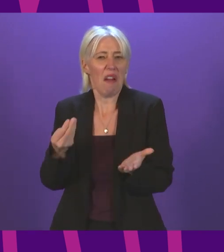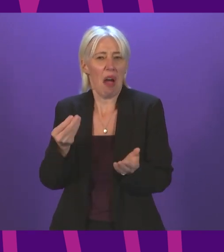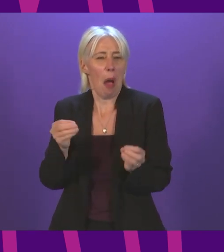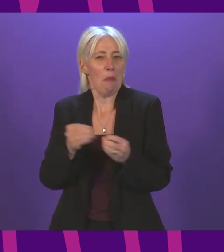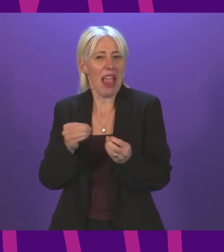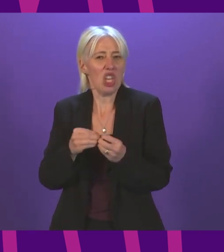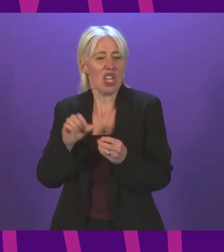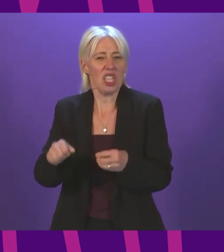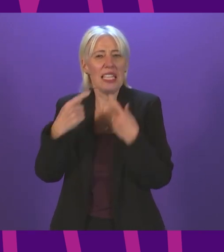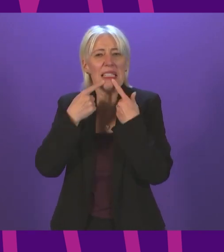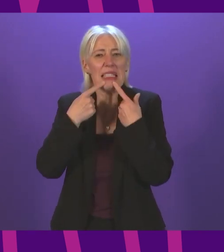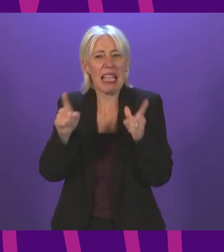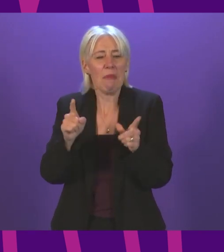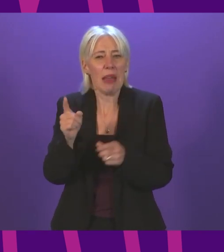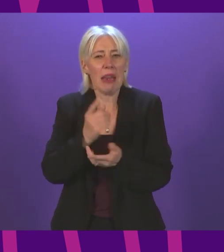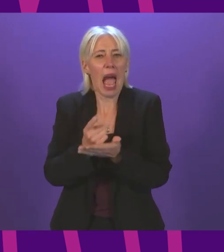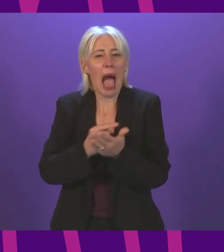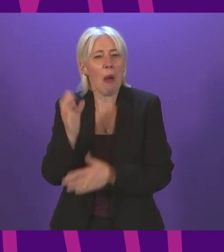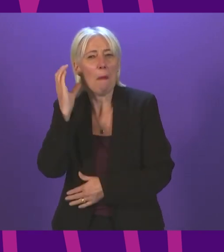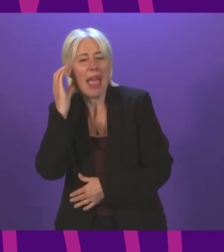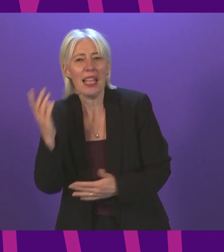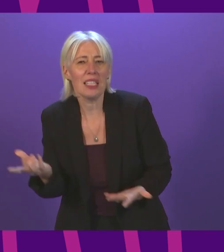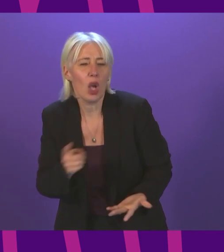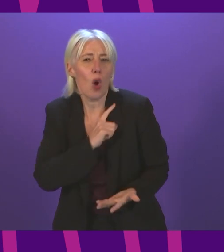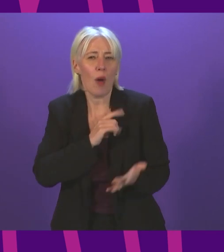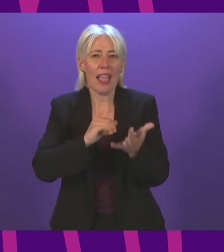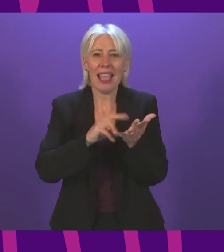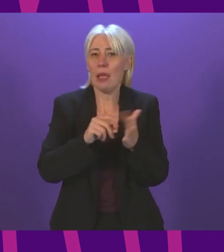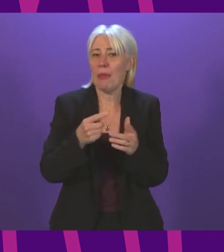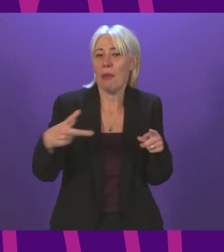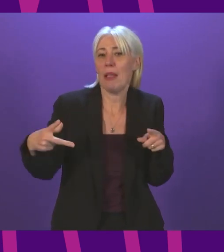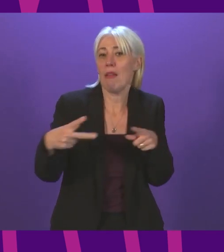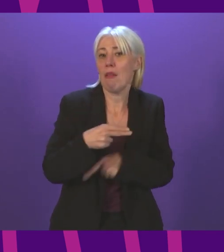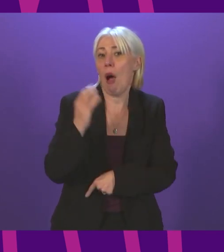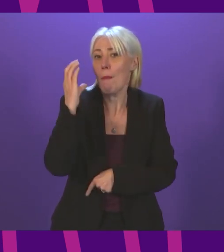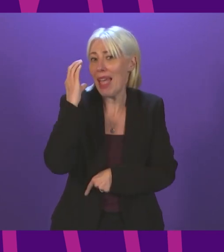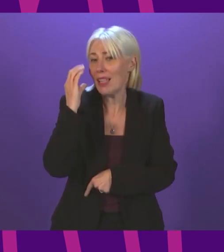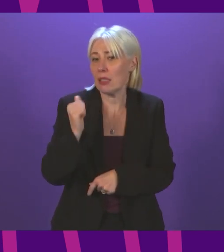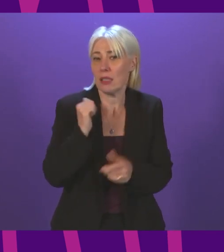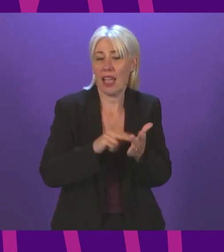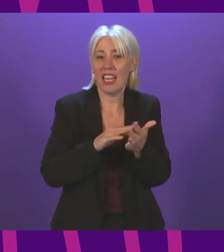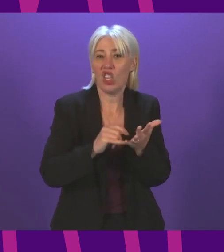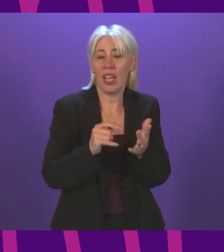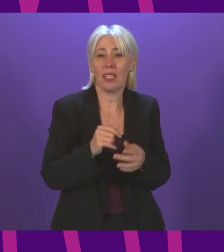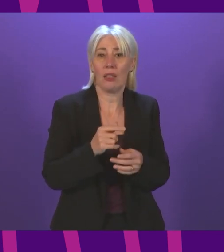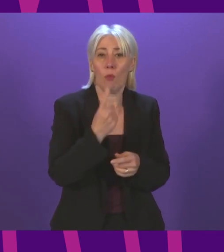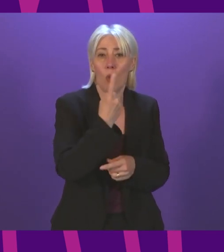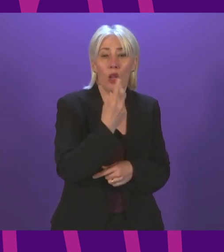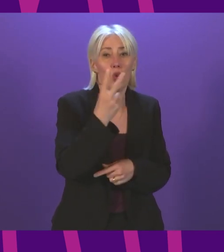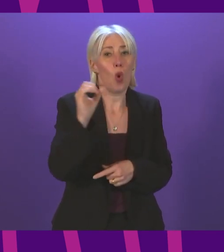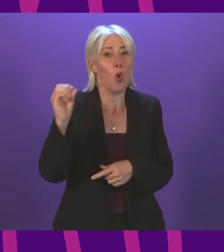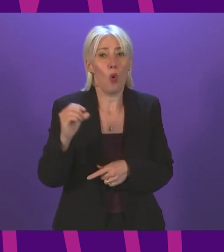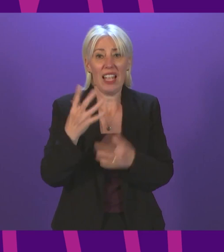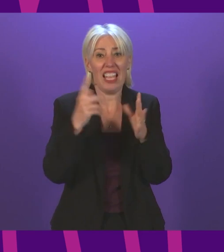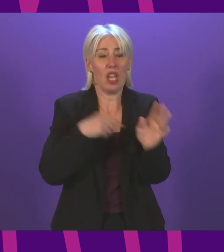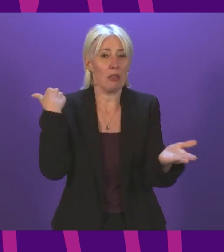capacity in the statement. So, can I ask, is that because the SNP cut beds in the NHS by 1,200 in the